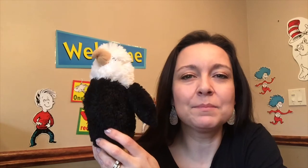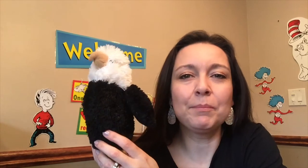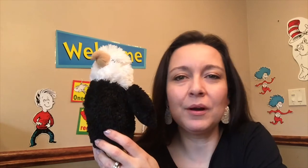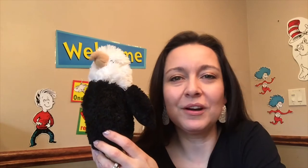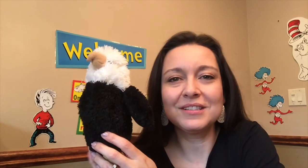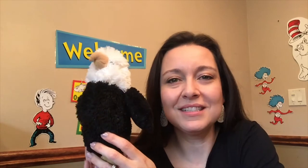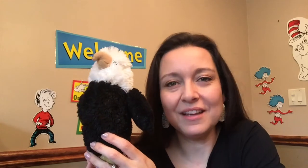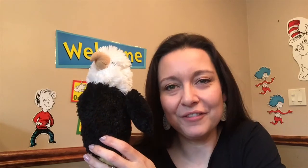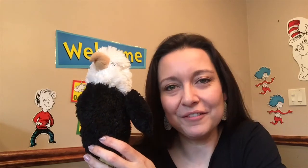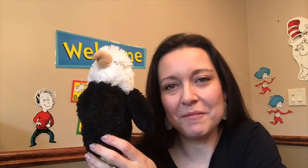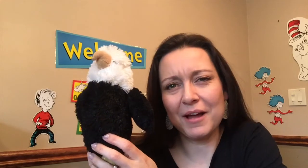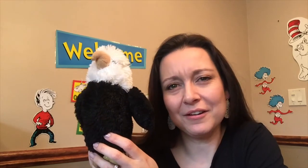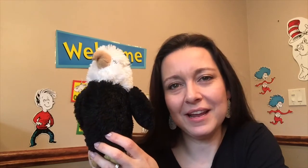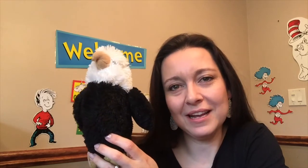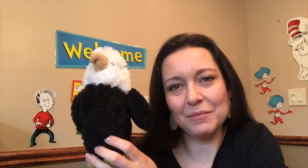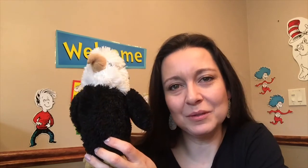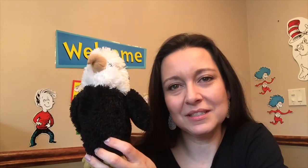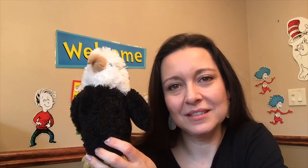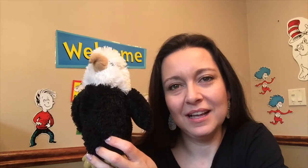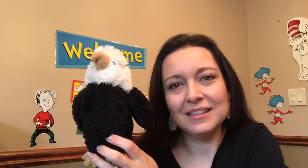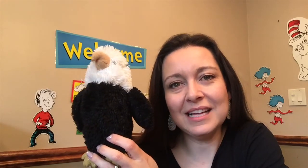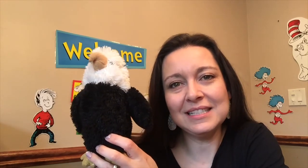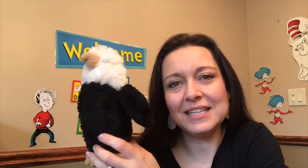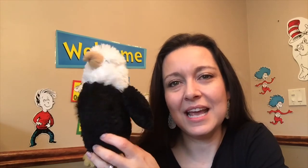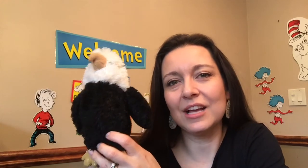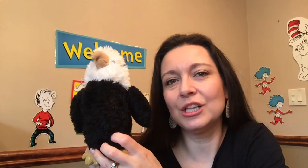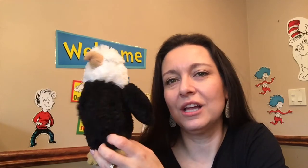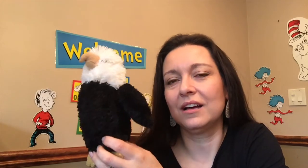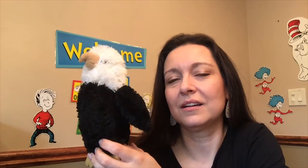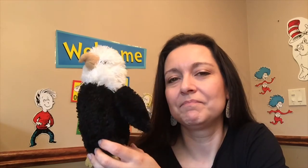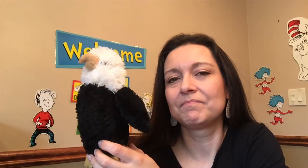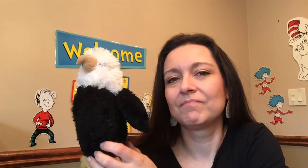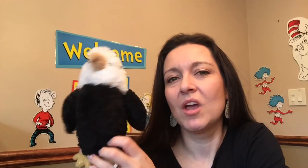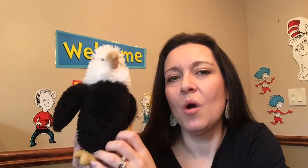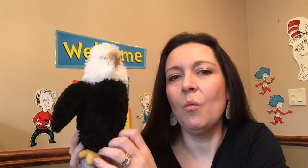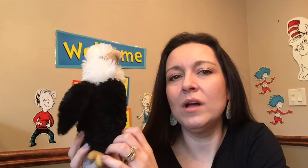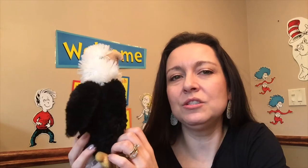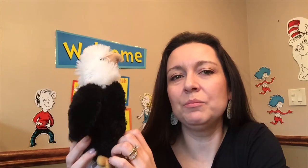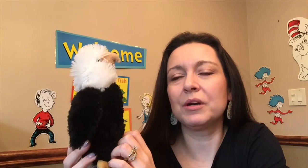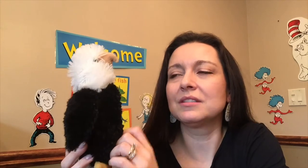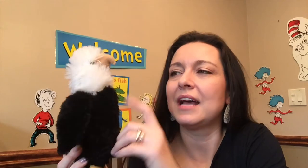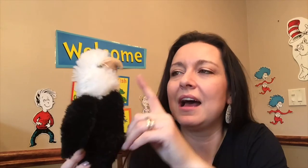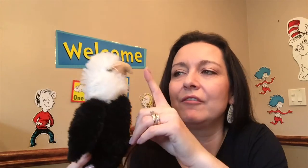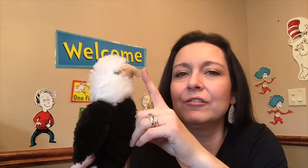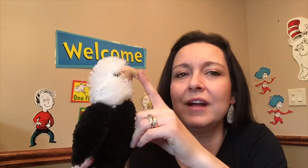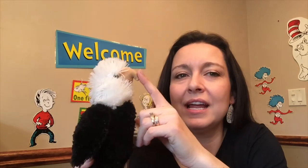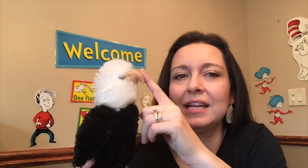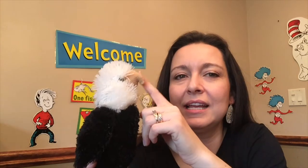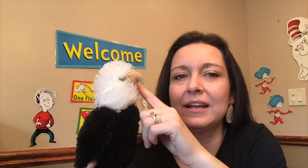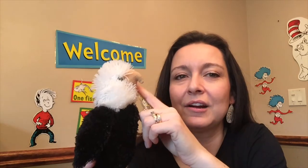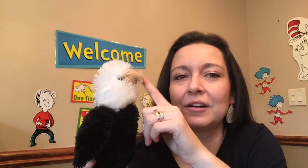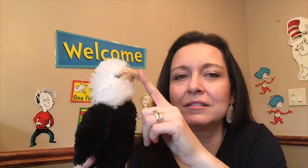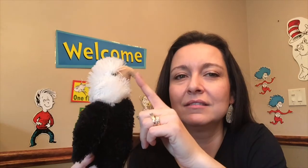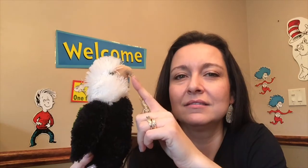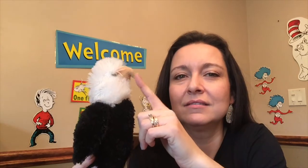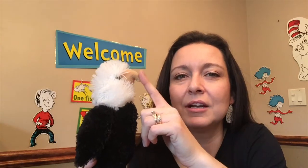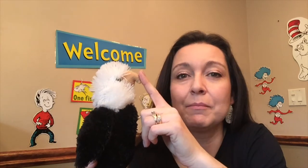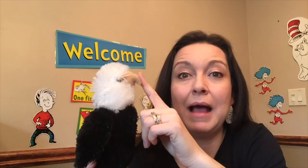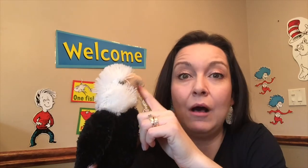birds different from other animals let's take a look what do birds have right here their mouth